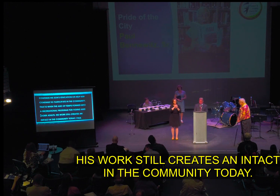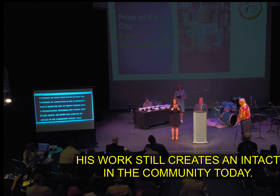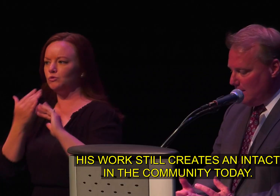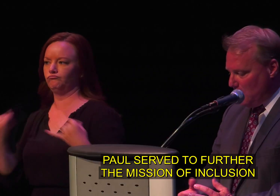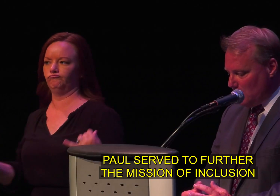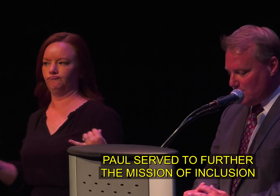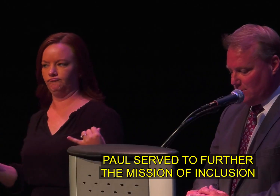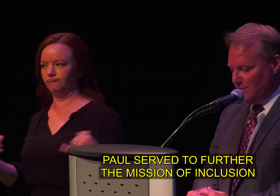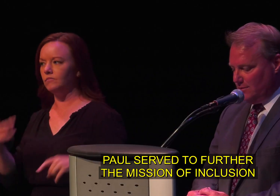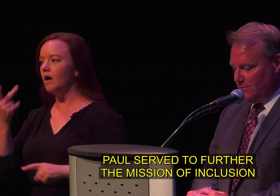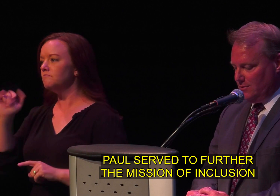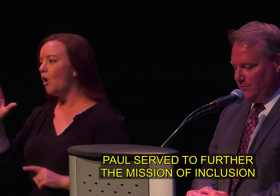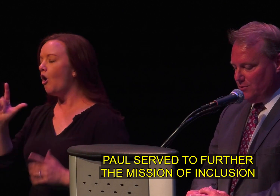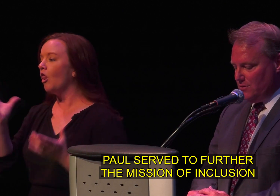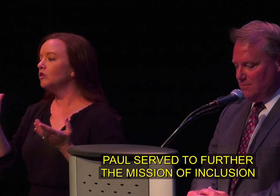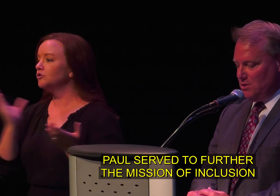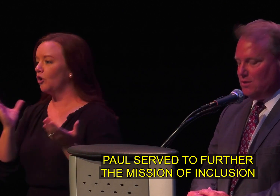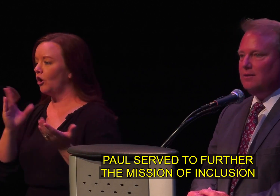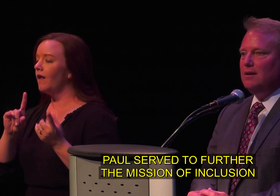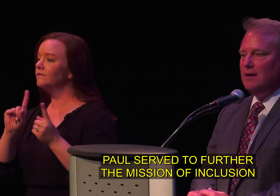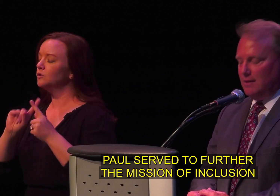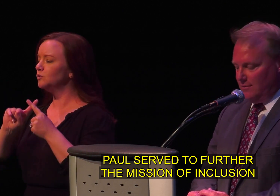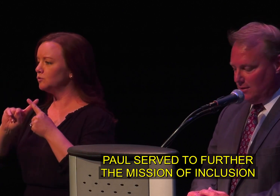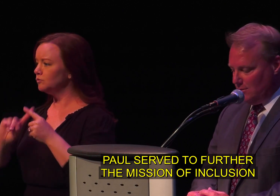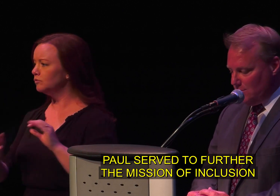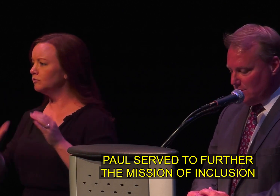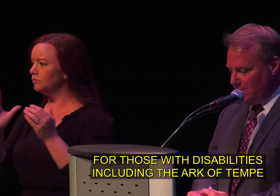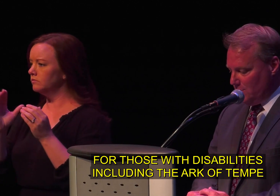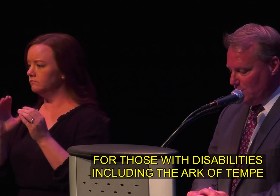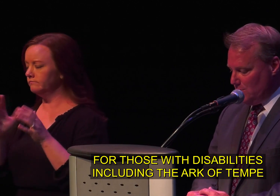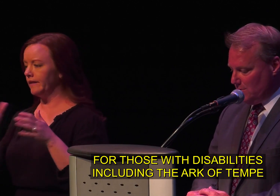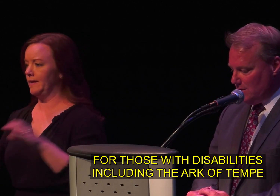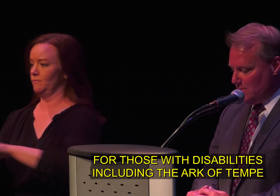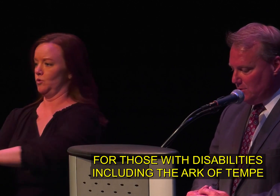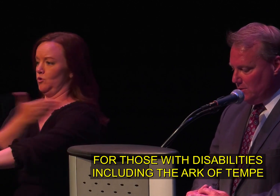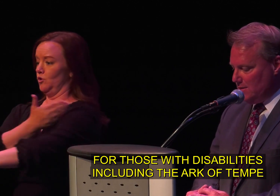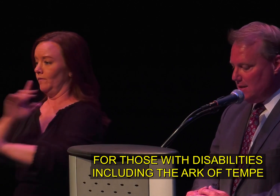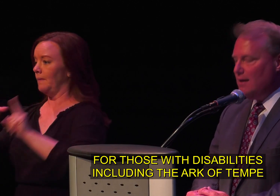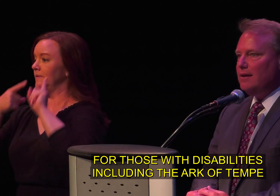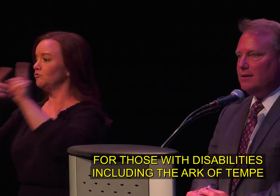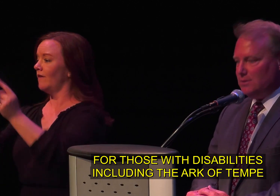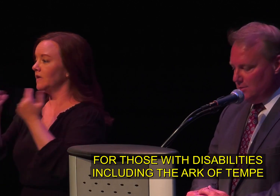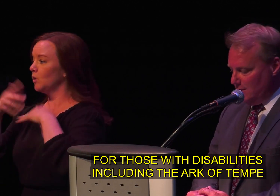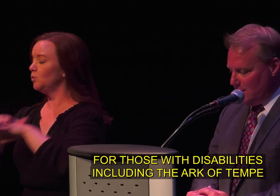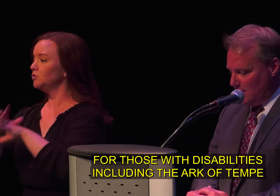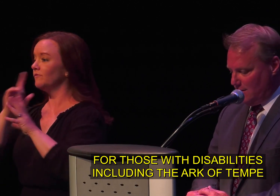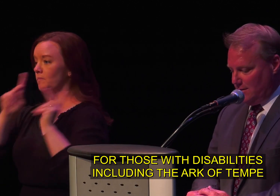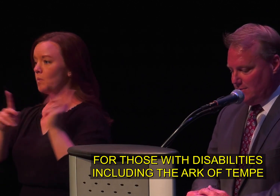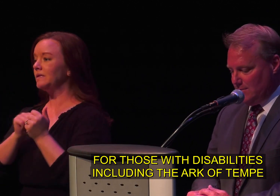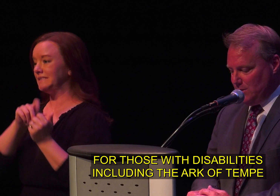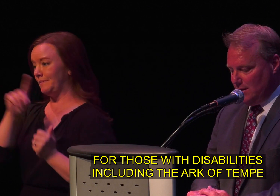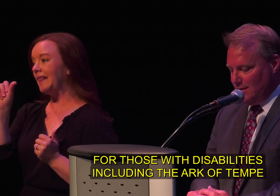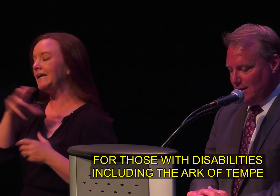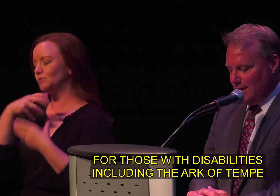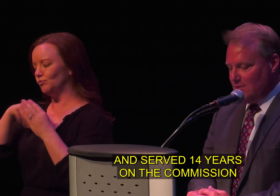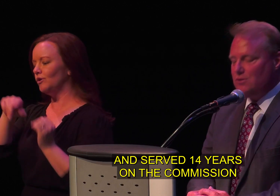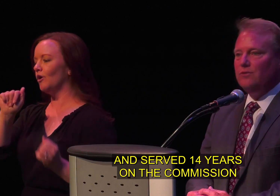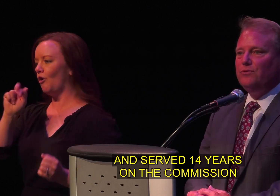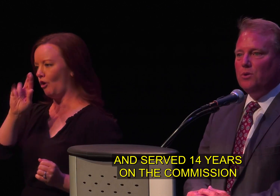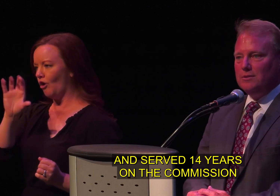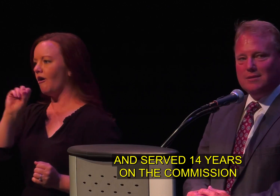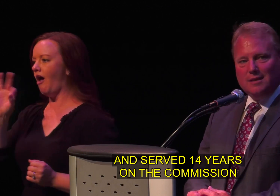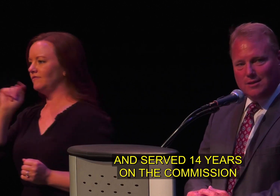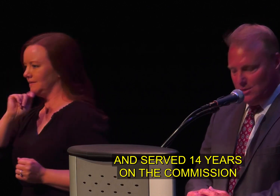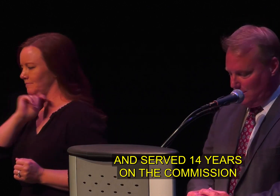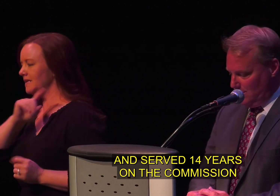today paul served to further the mission of inclusion of those with disabilities including the ark of tempe and